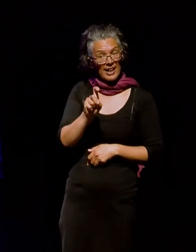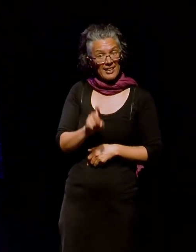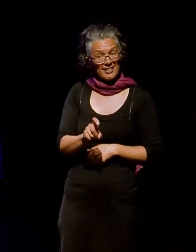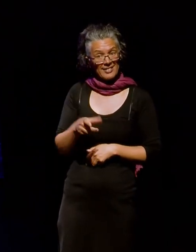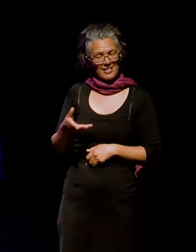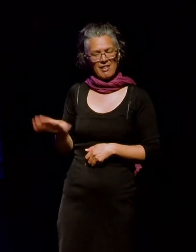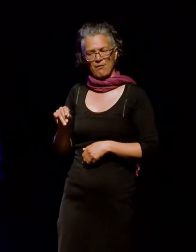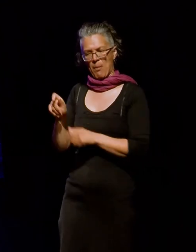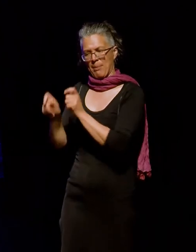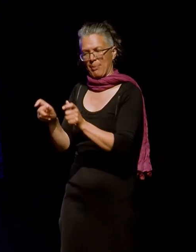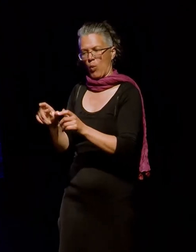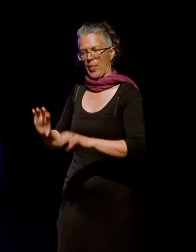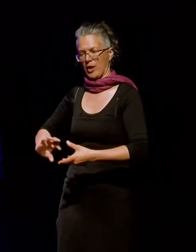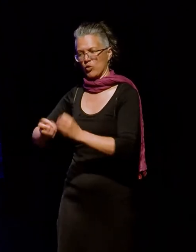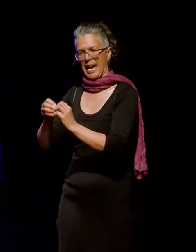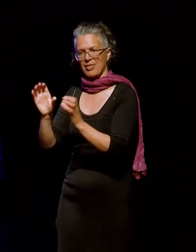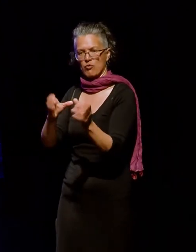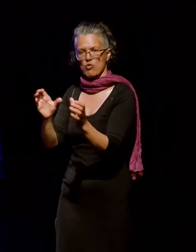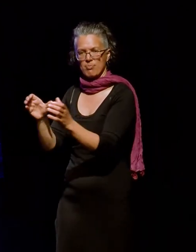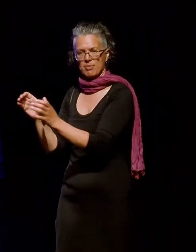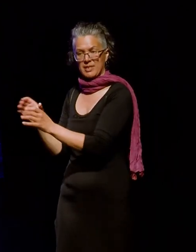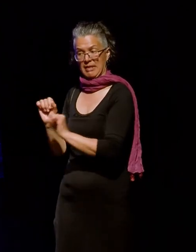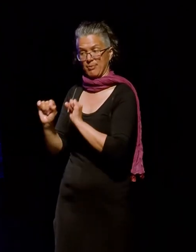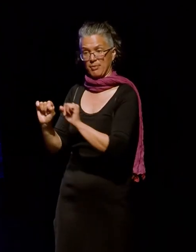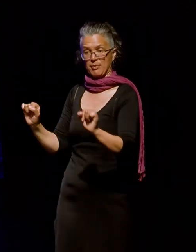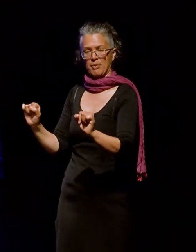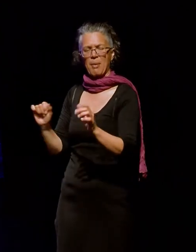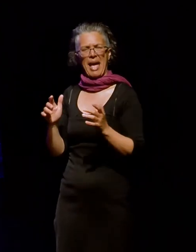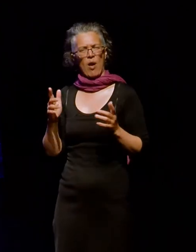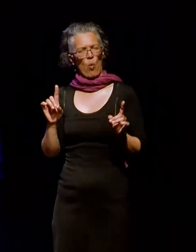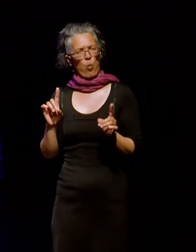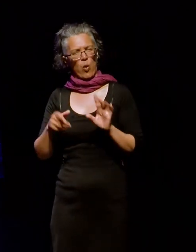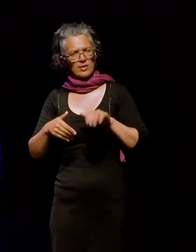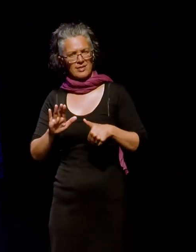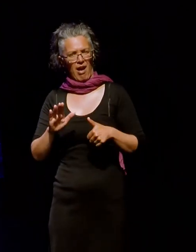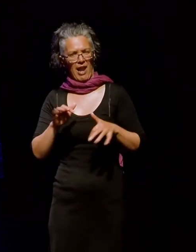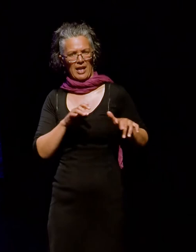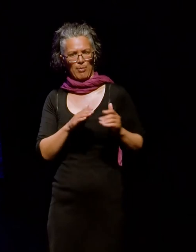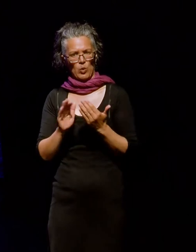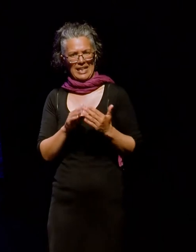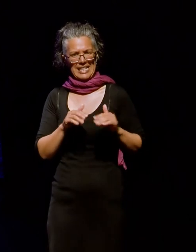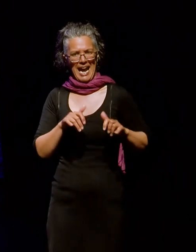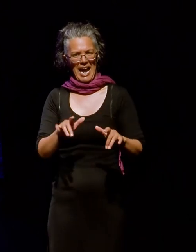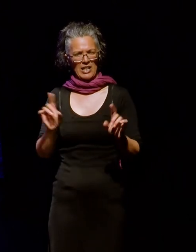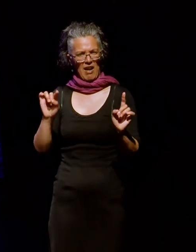groups? What is important to know about it as context for understanding what kind of community archive it is?